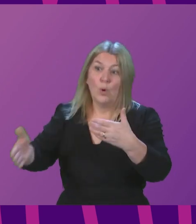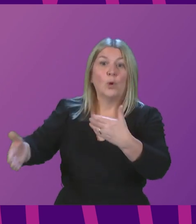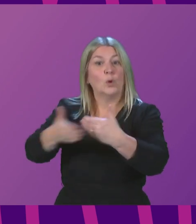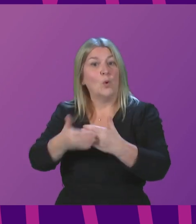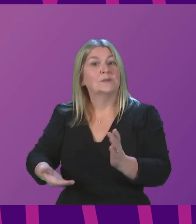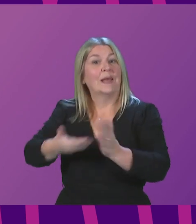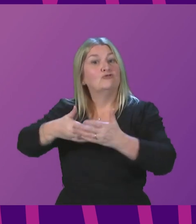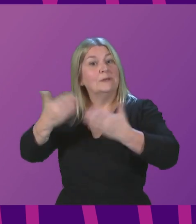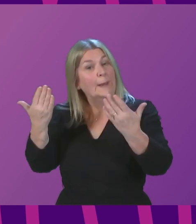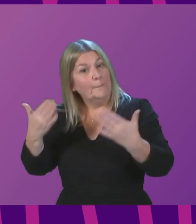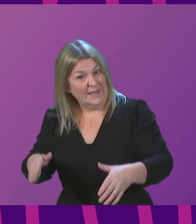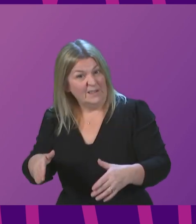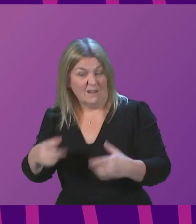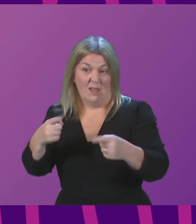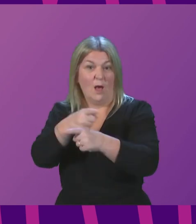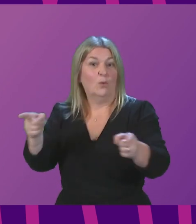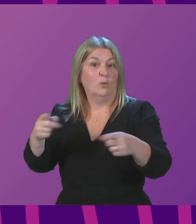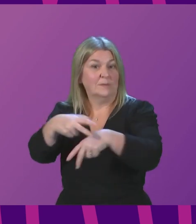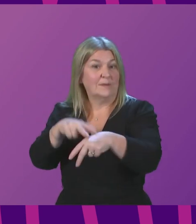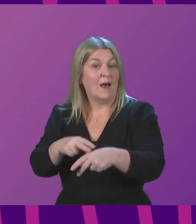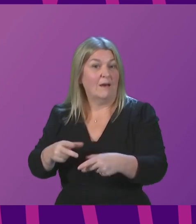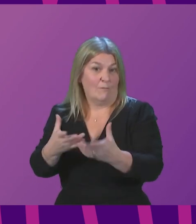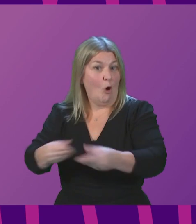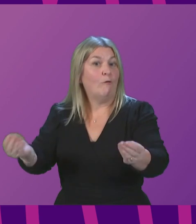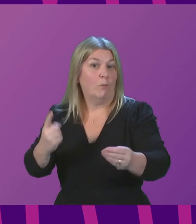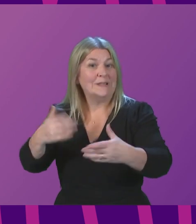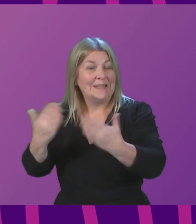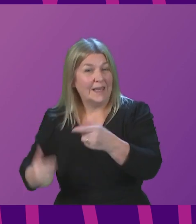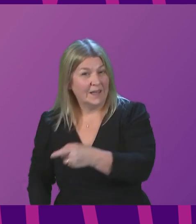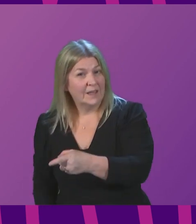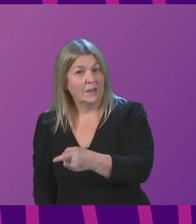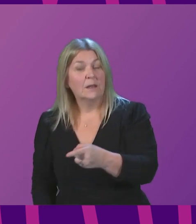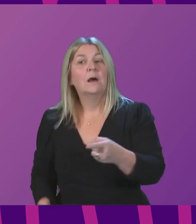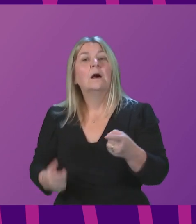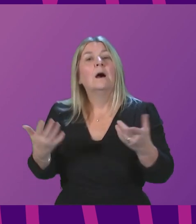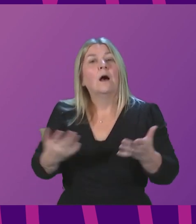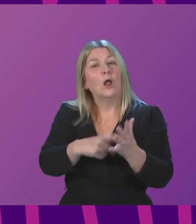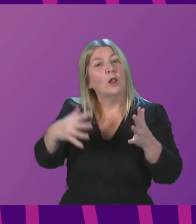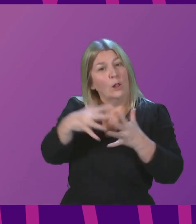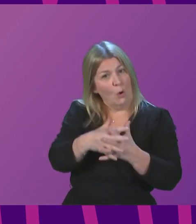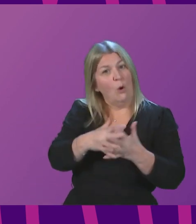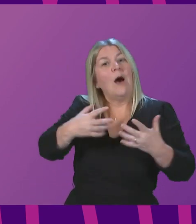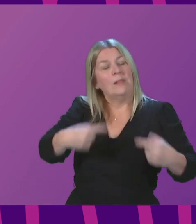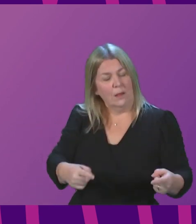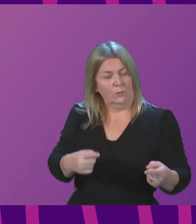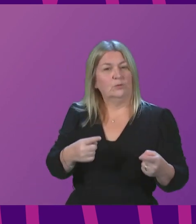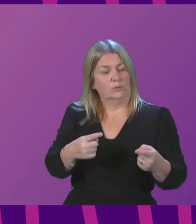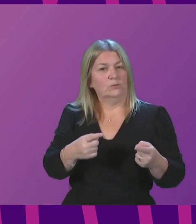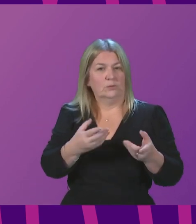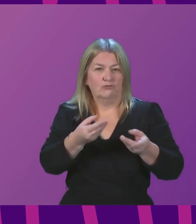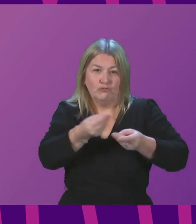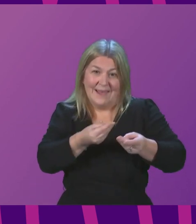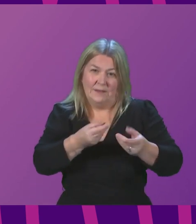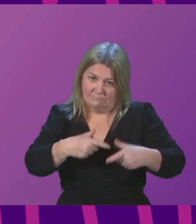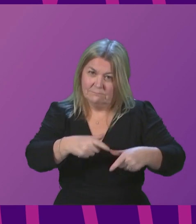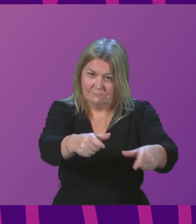period. The current law allows us to restrict trading in certain premises. So it allows us to insist that stores are closed. What it